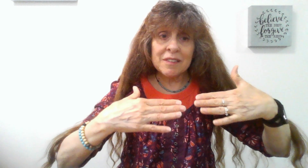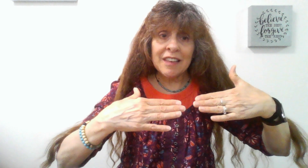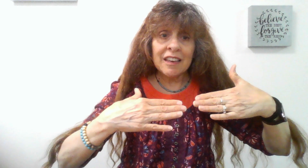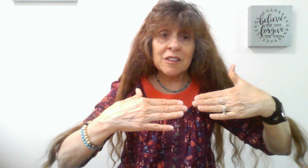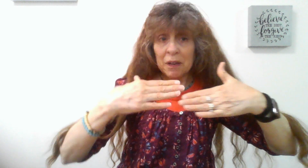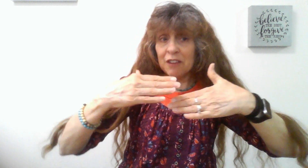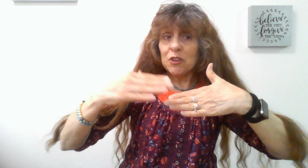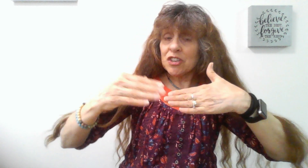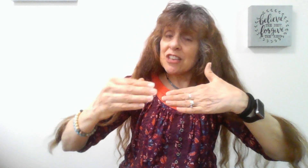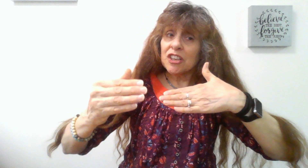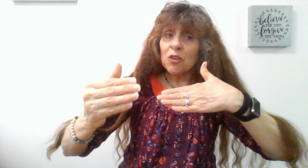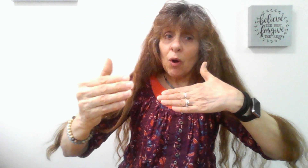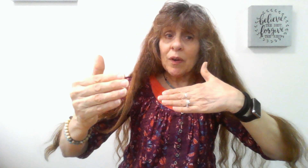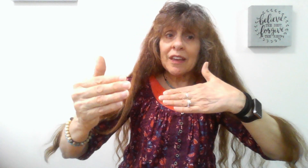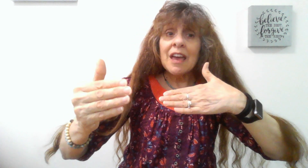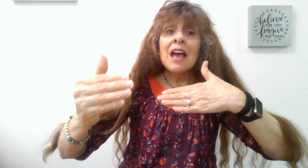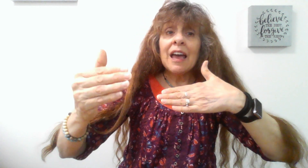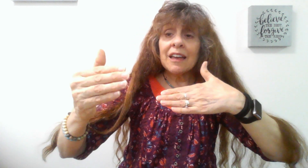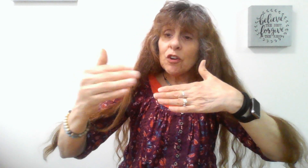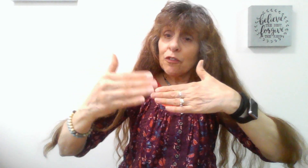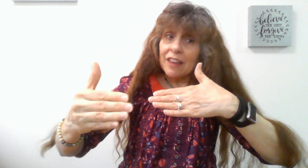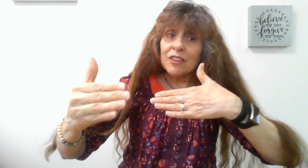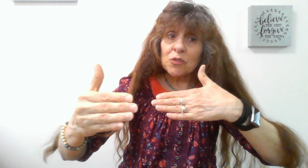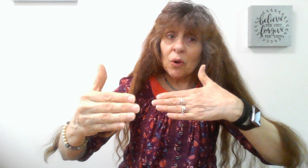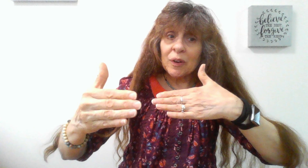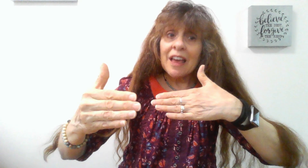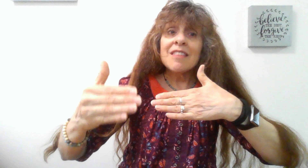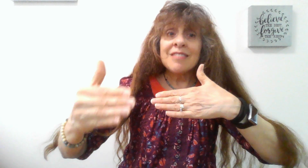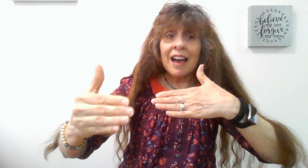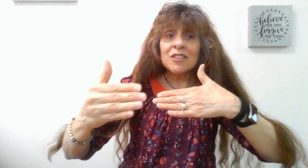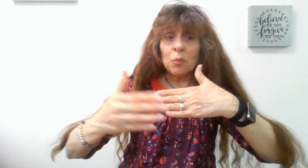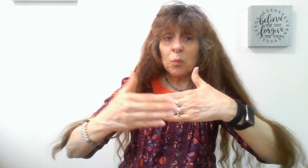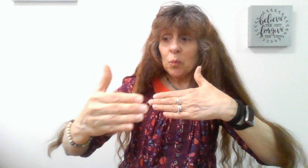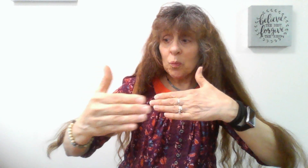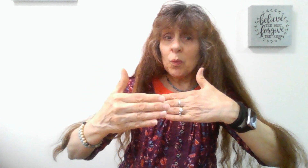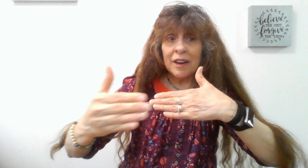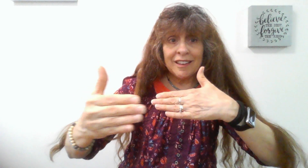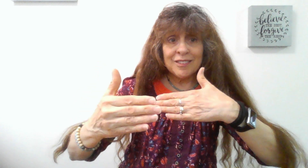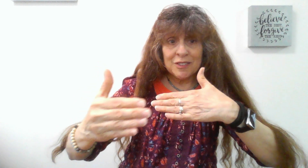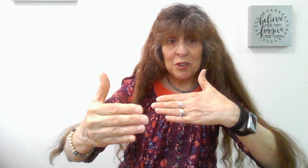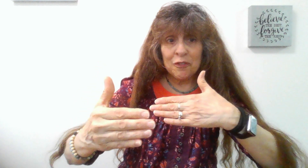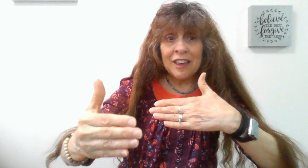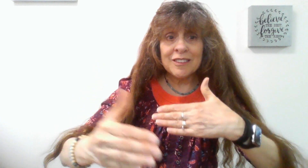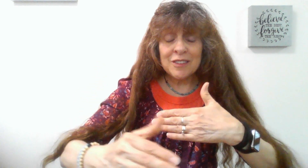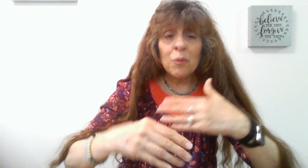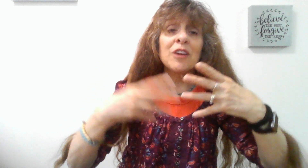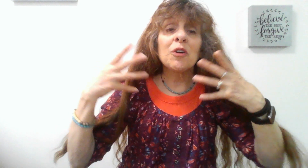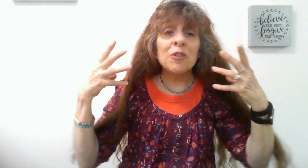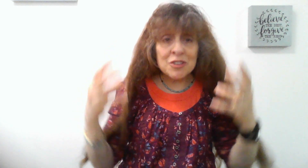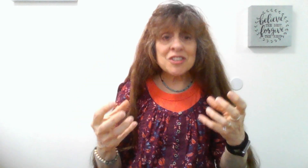mistakes. But if you're changing and growing and your faith is growing, that's what is your faith is, what your Christian